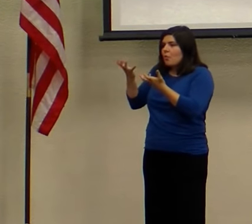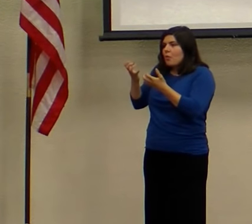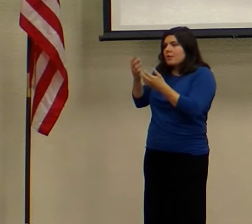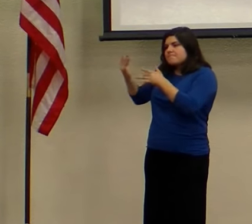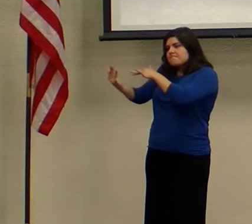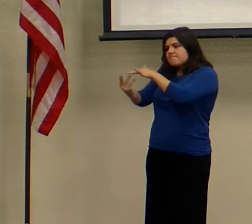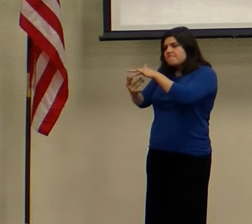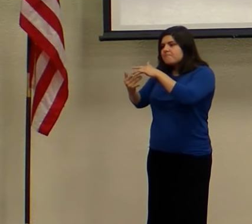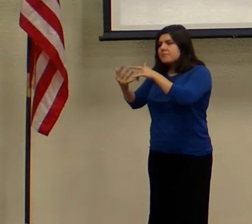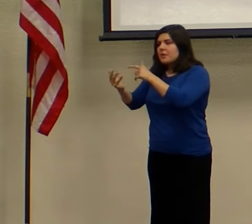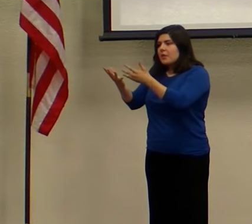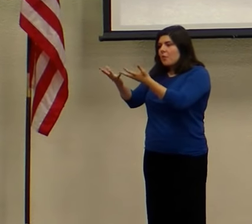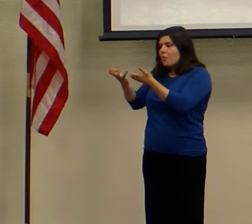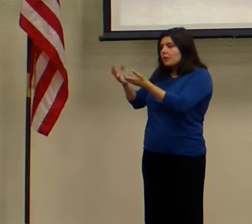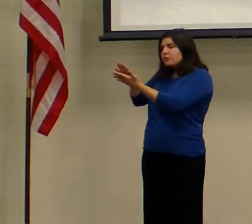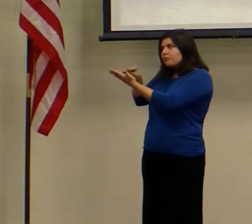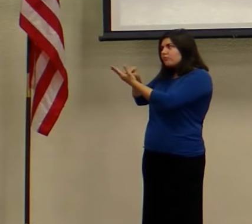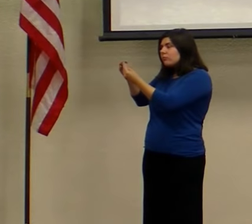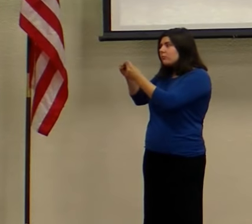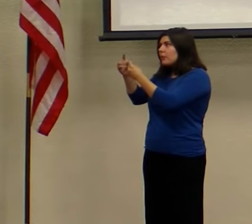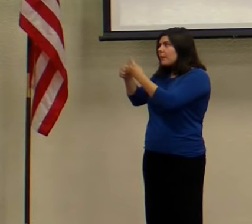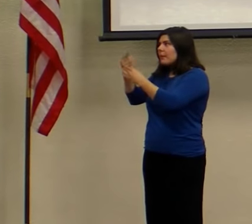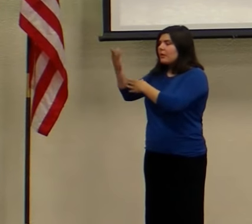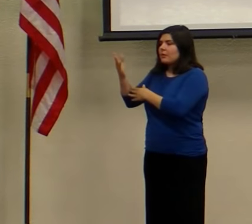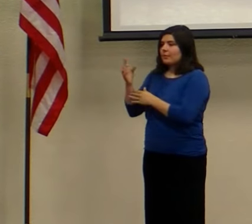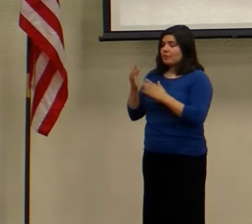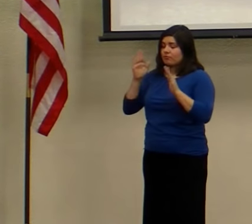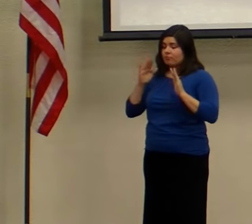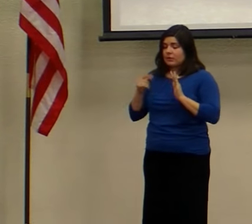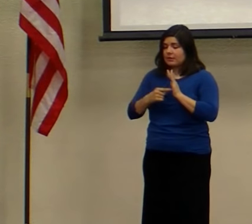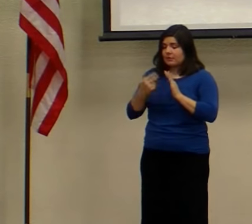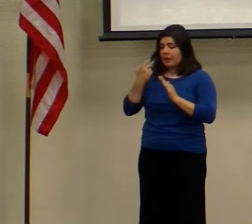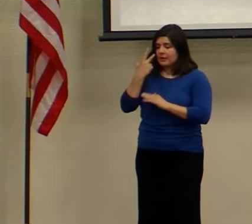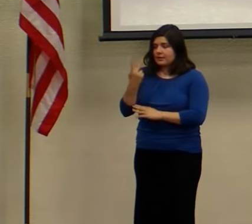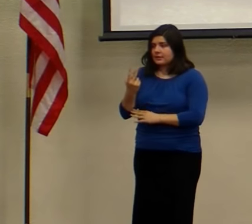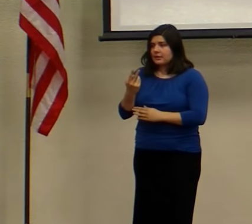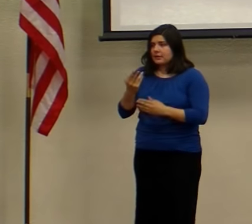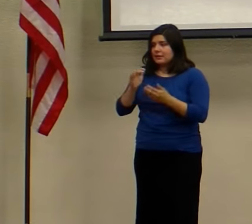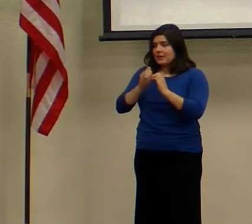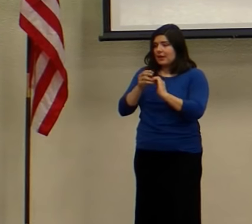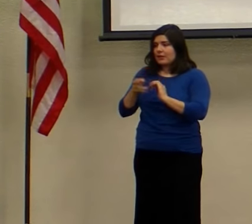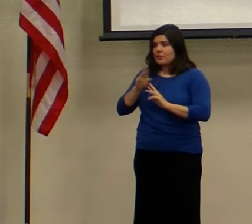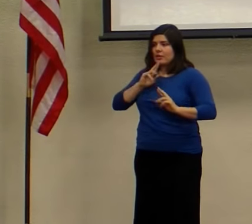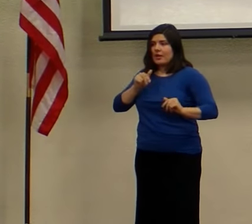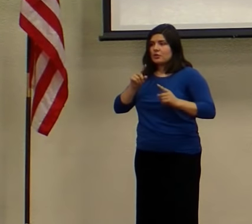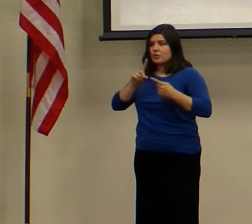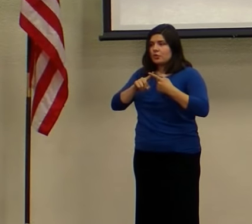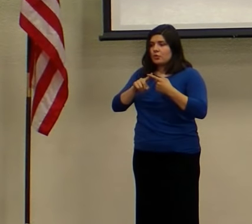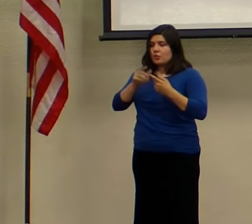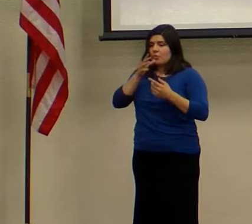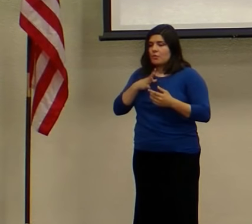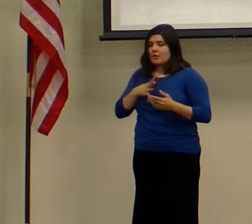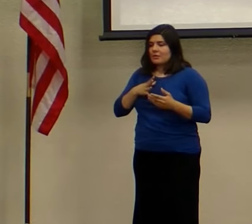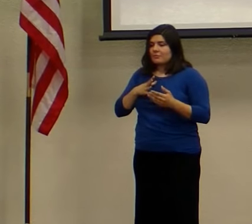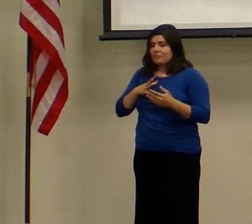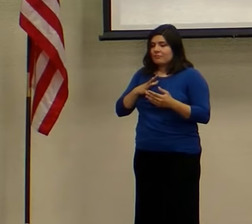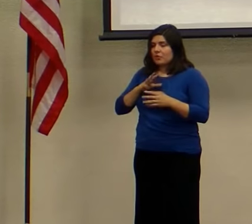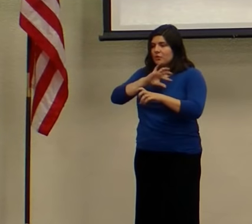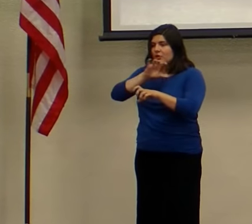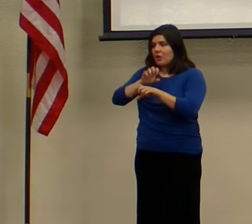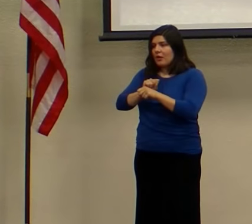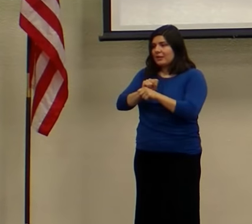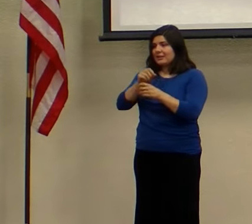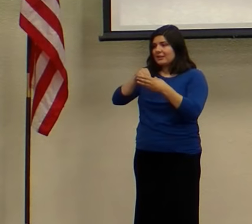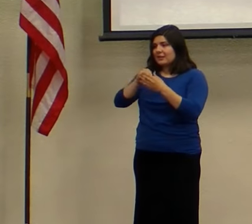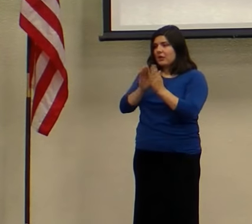and to learn more about him. And the great example that I see in this is the way that he reacts to the woman who's caught in adultery. You